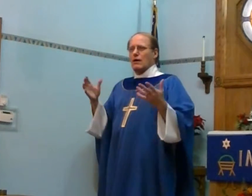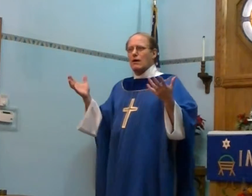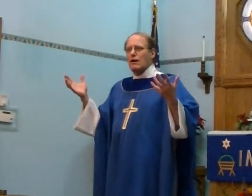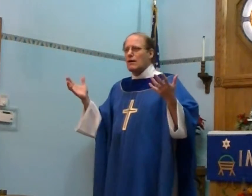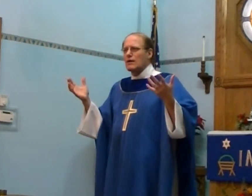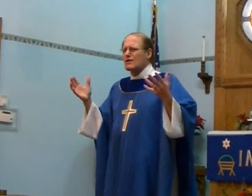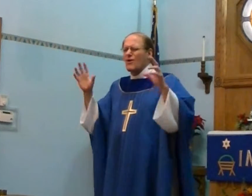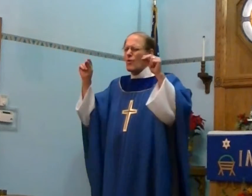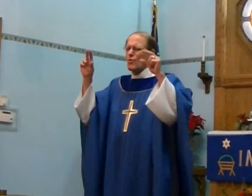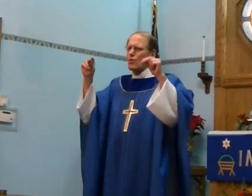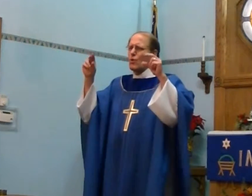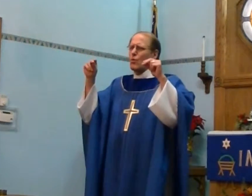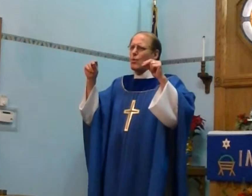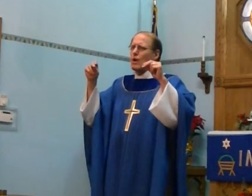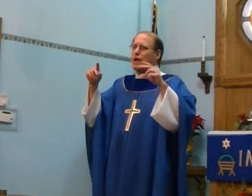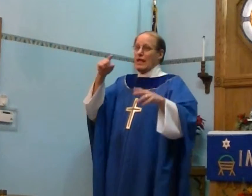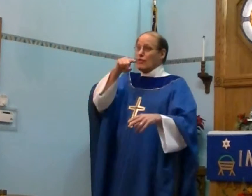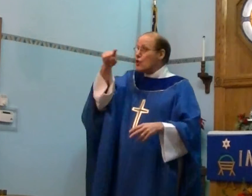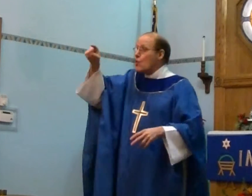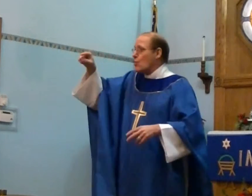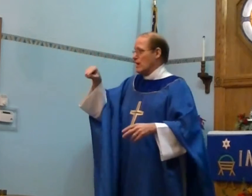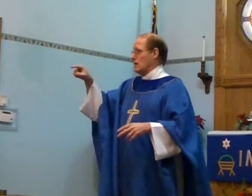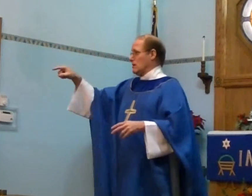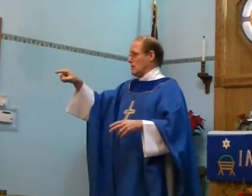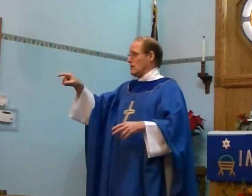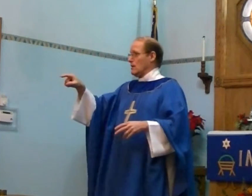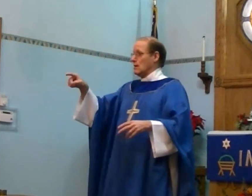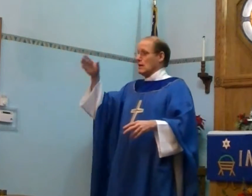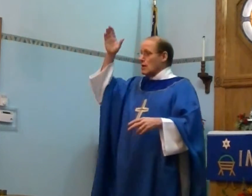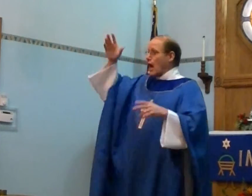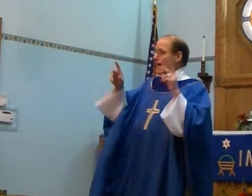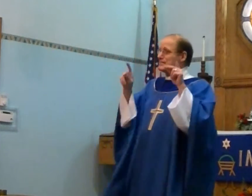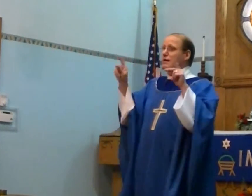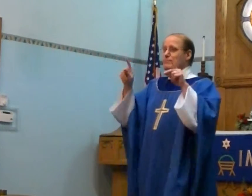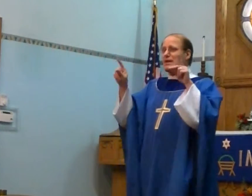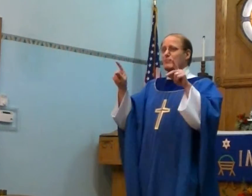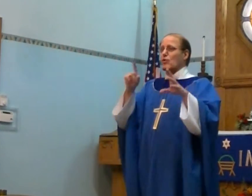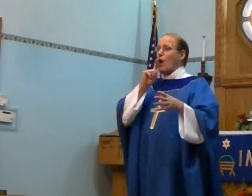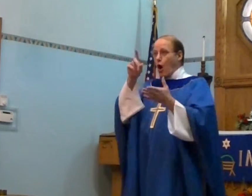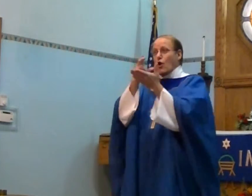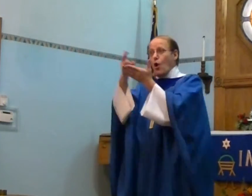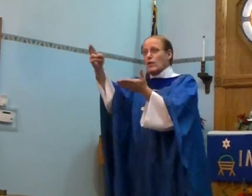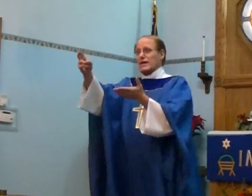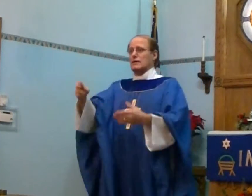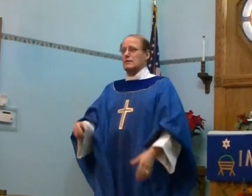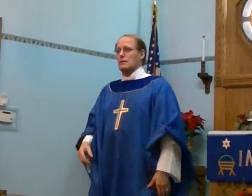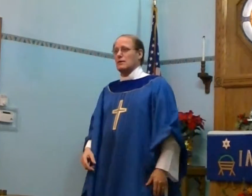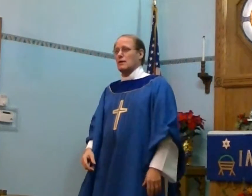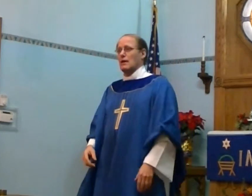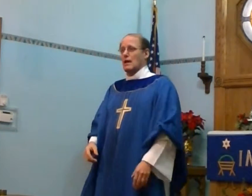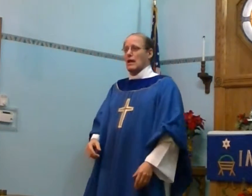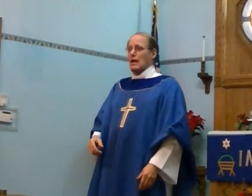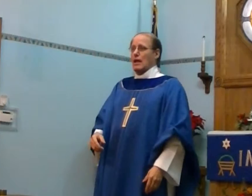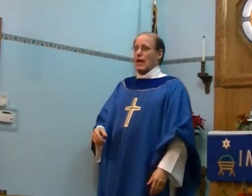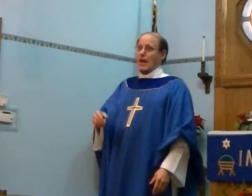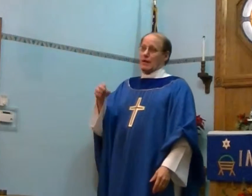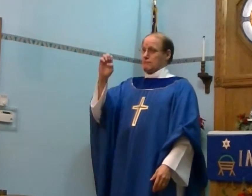No. No. You. God's people. Are holy. And.